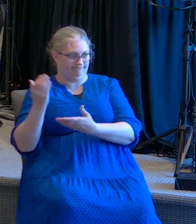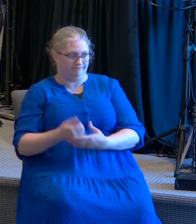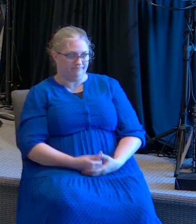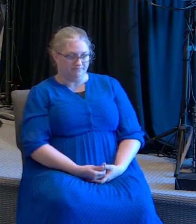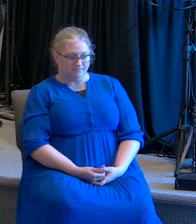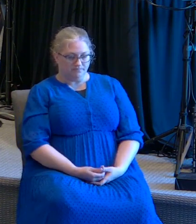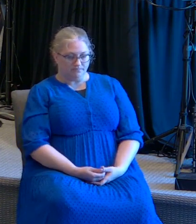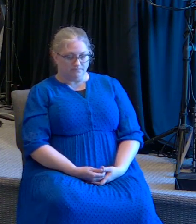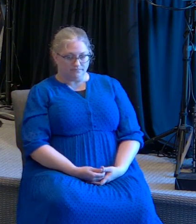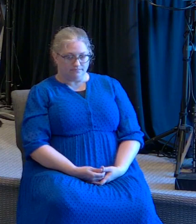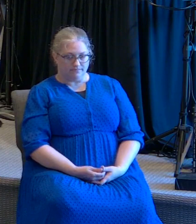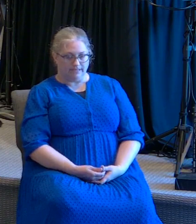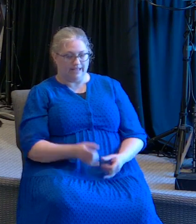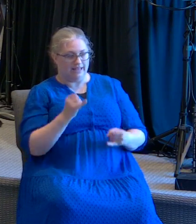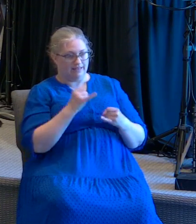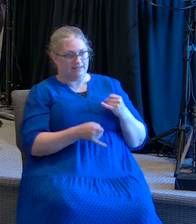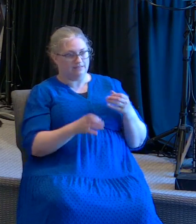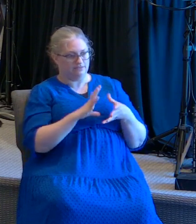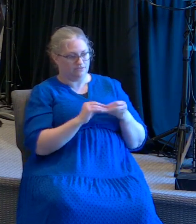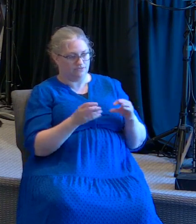my last illustration